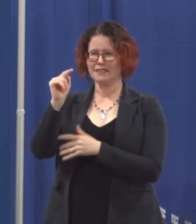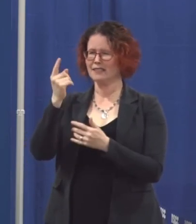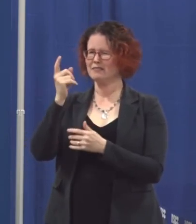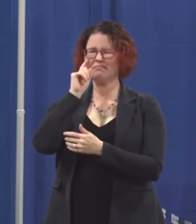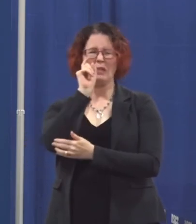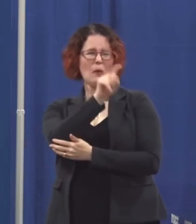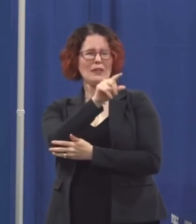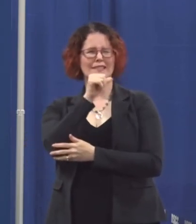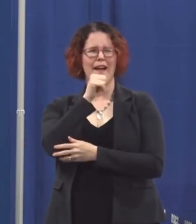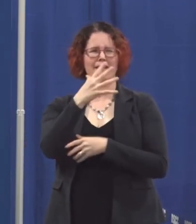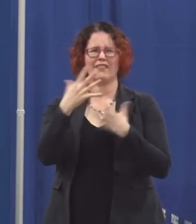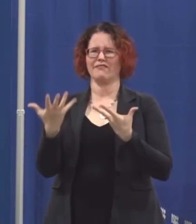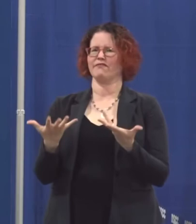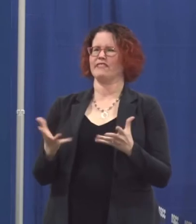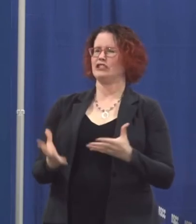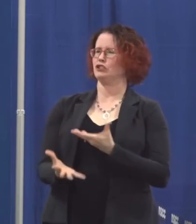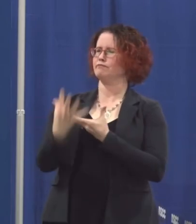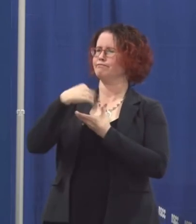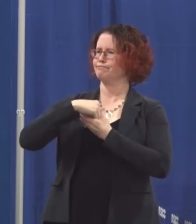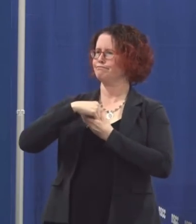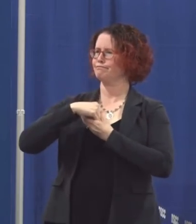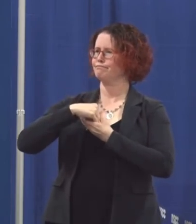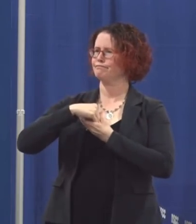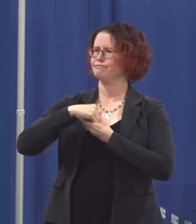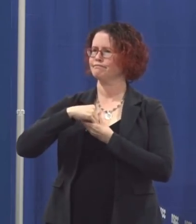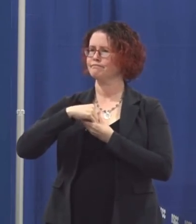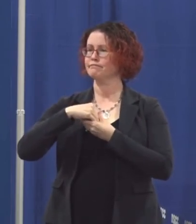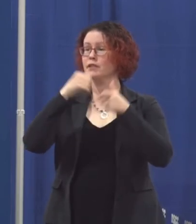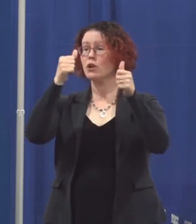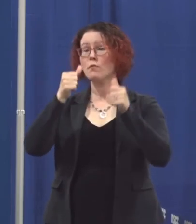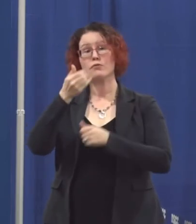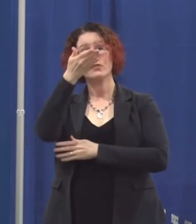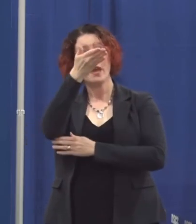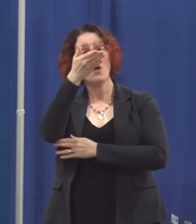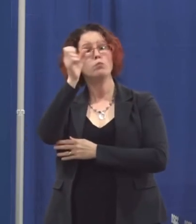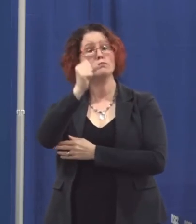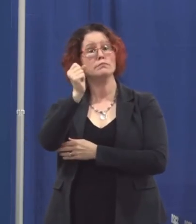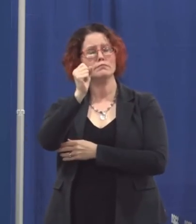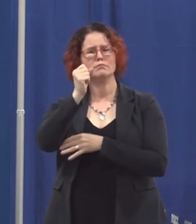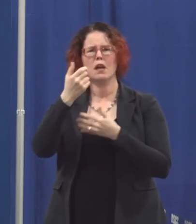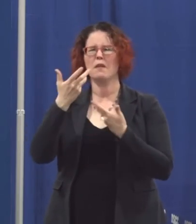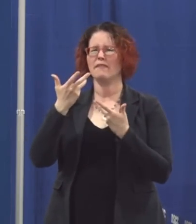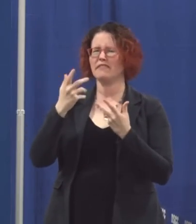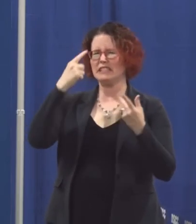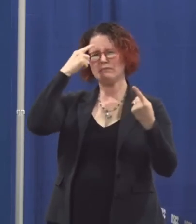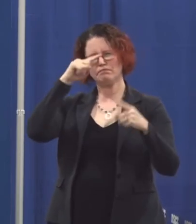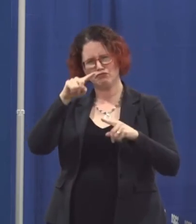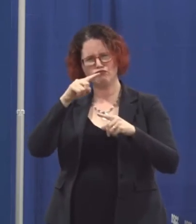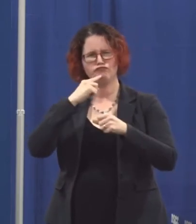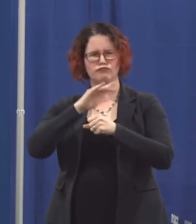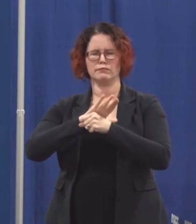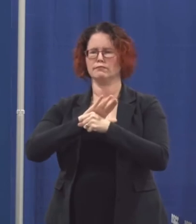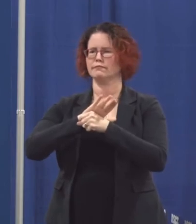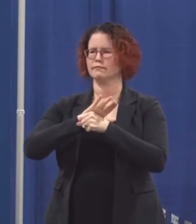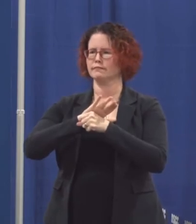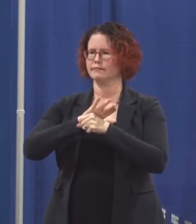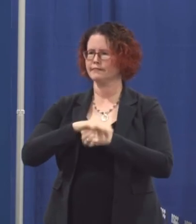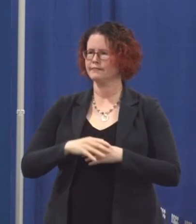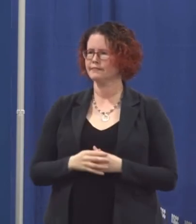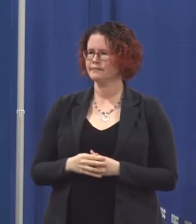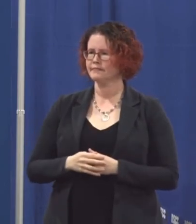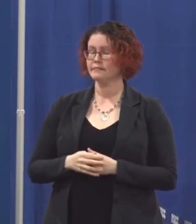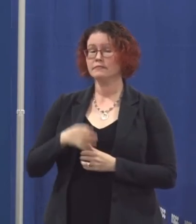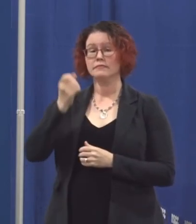it becomes a fixture on the wall and we need to be reminded and prompted we need to remind ourselves that